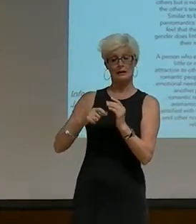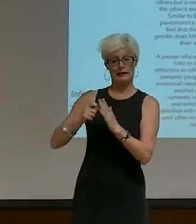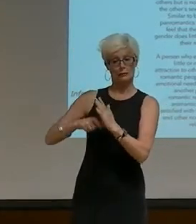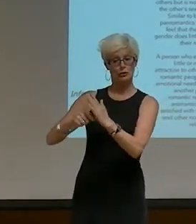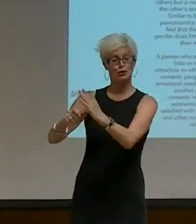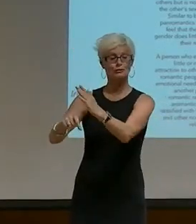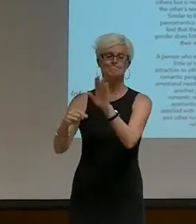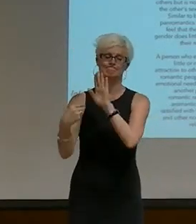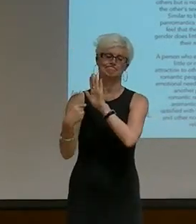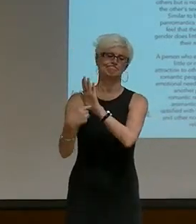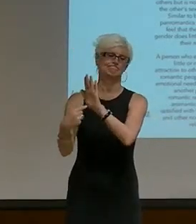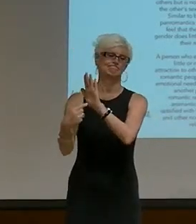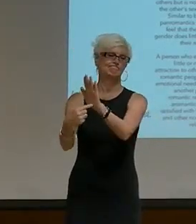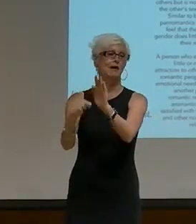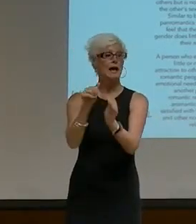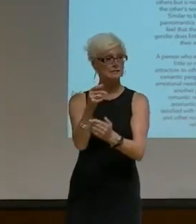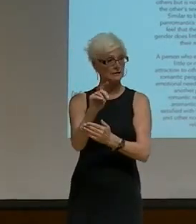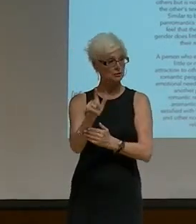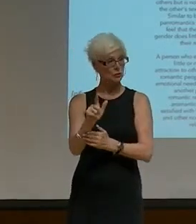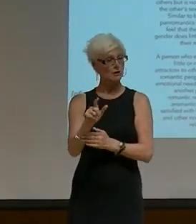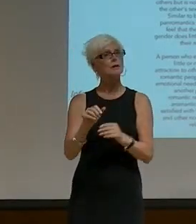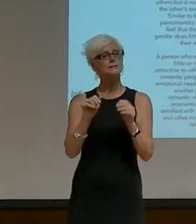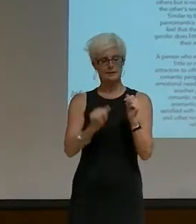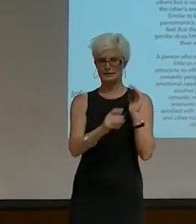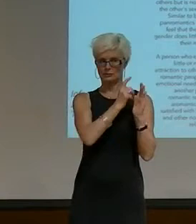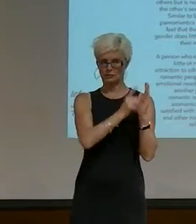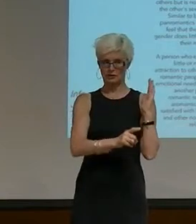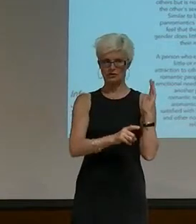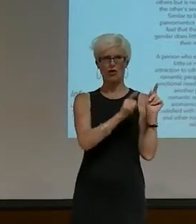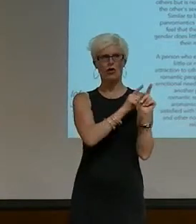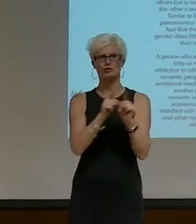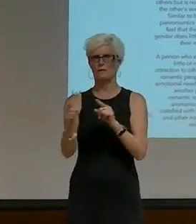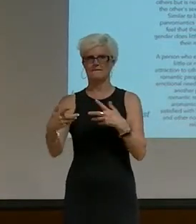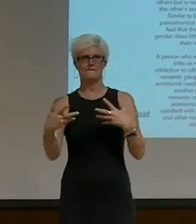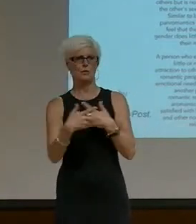demonstrate that asexuals do experience discrimination and torture.